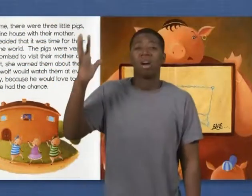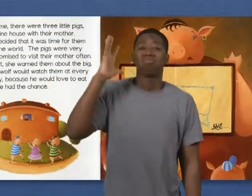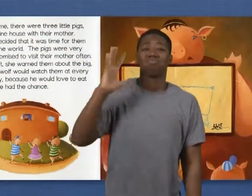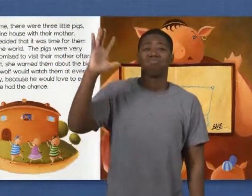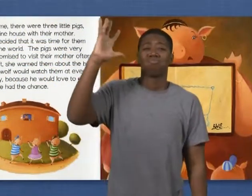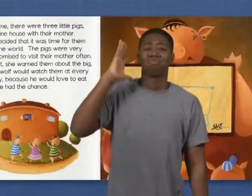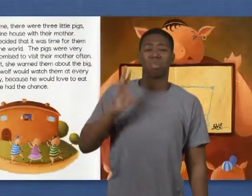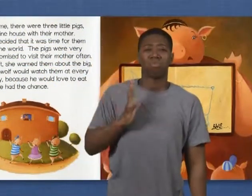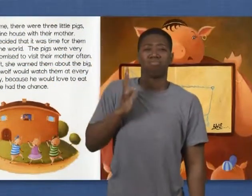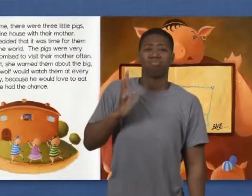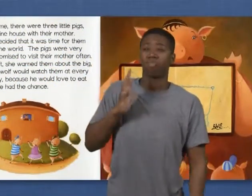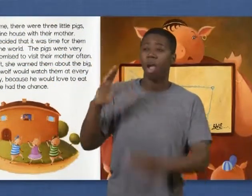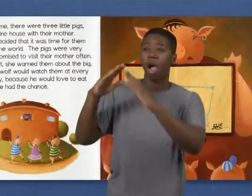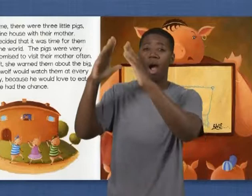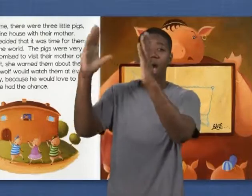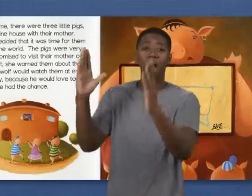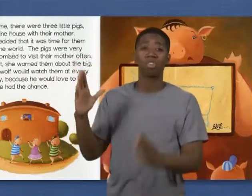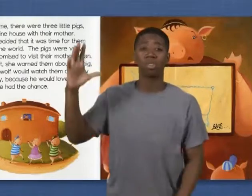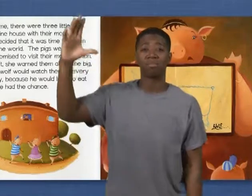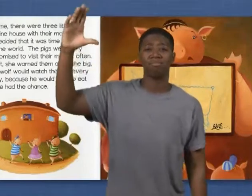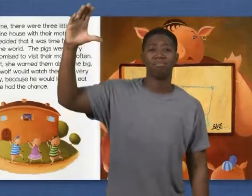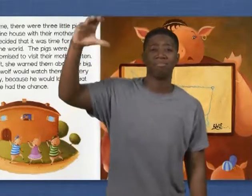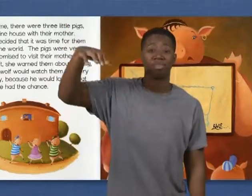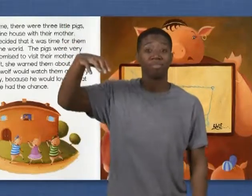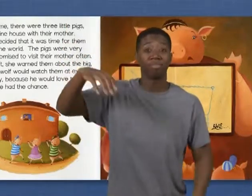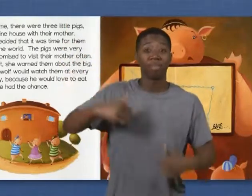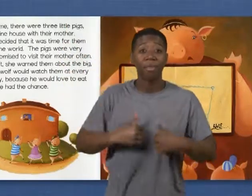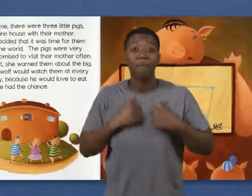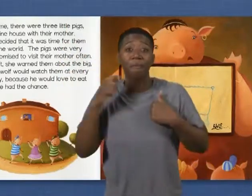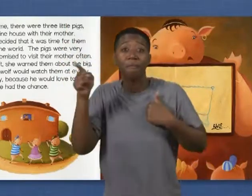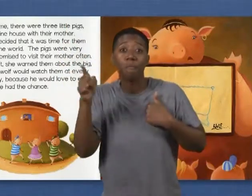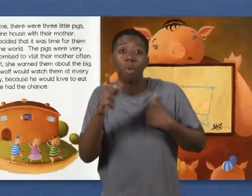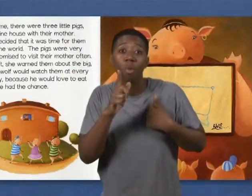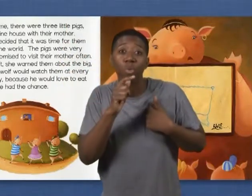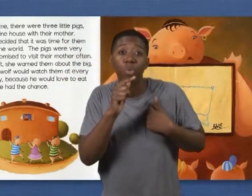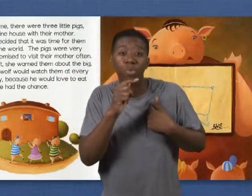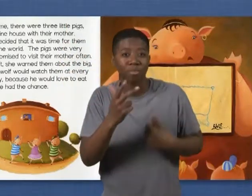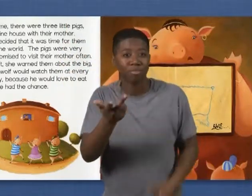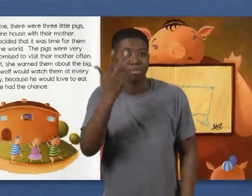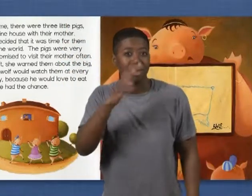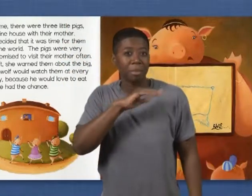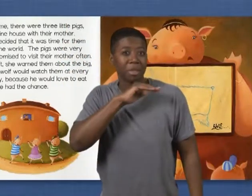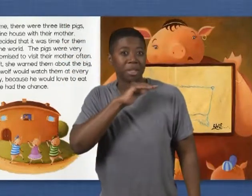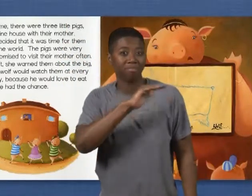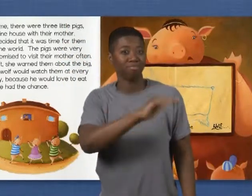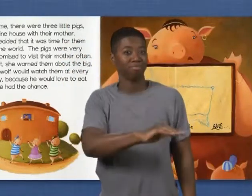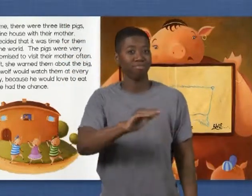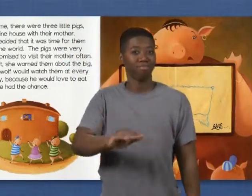Once upon a time there were three little pigs who lived in a fine house with their mother.